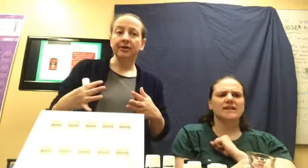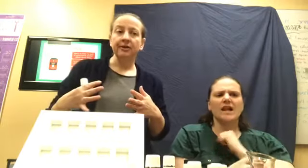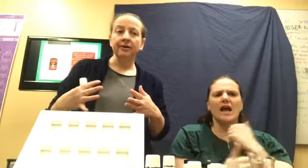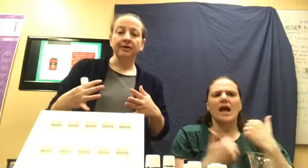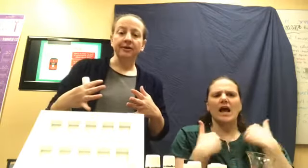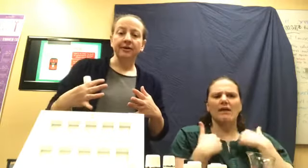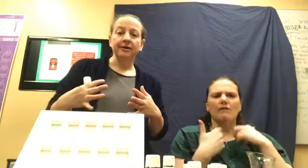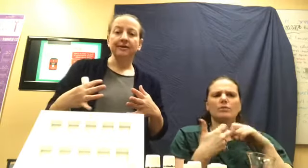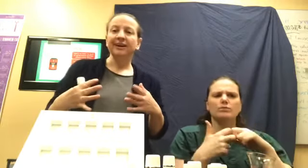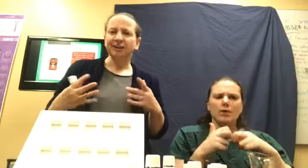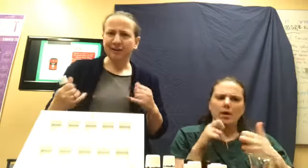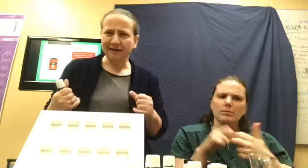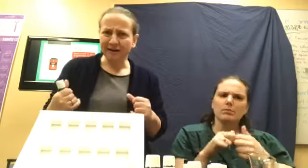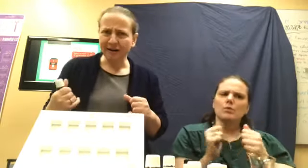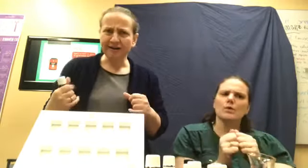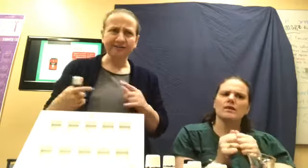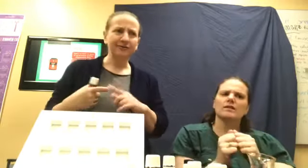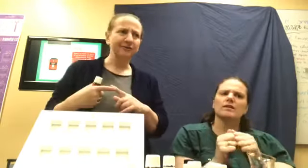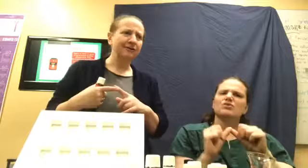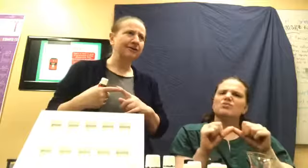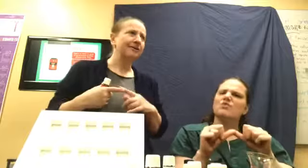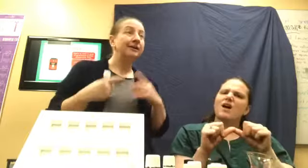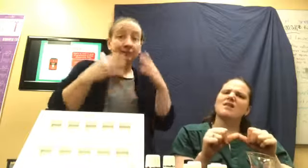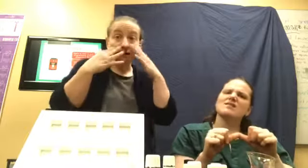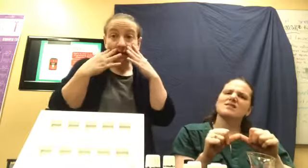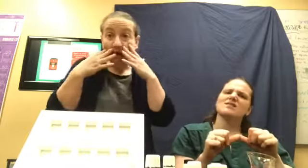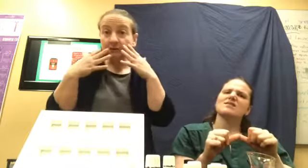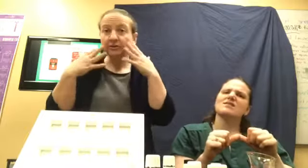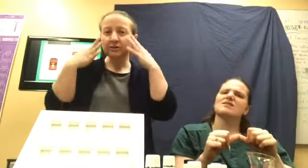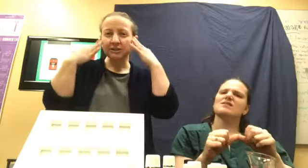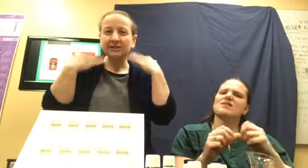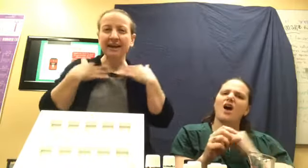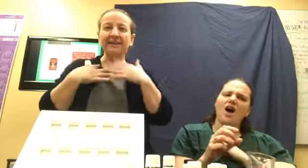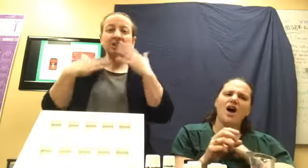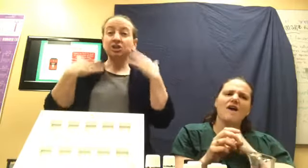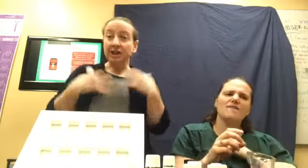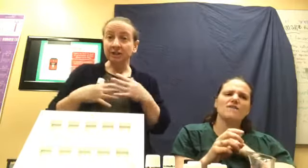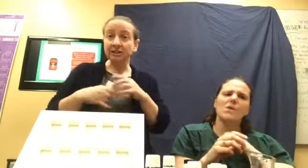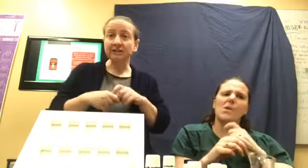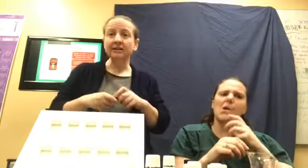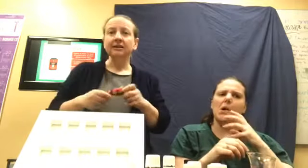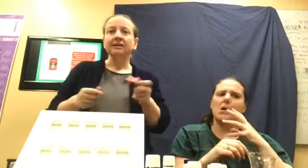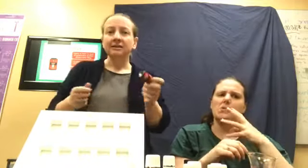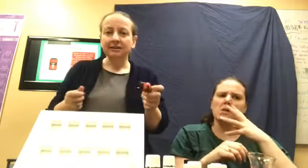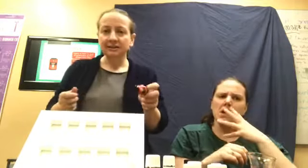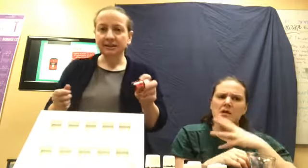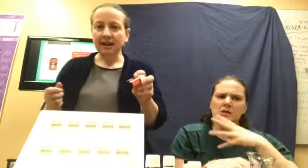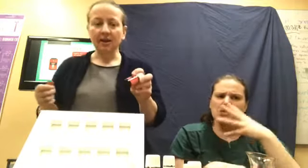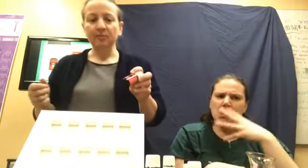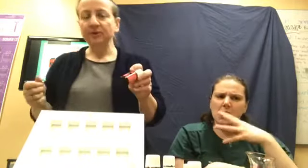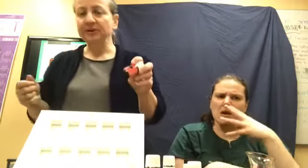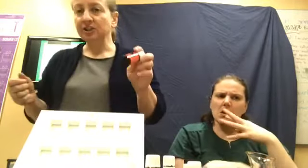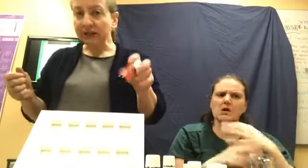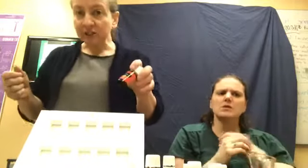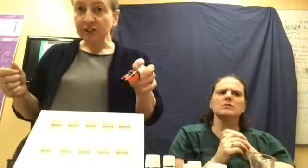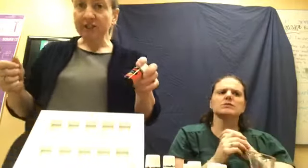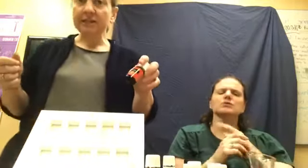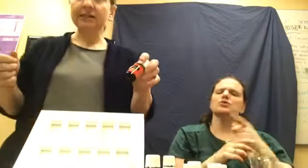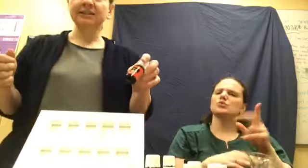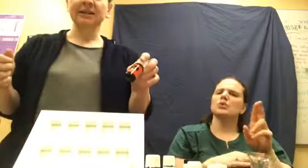uh, like a chronic cough or a runny nose or just that congestion, this is going to help with congestion. It's going